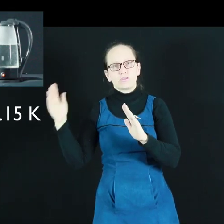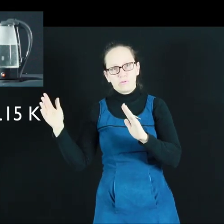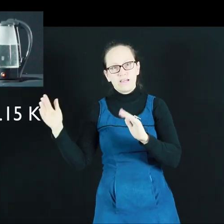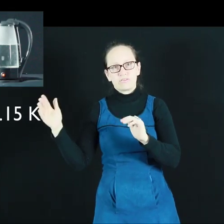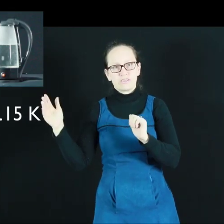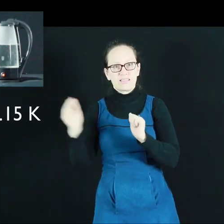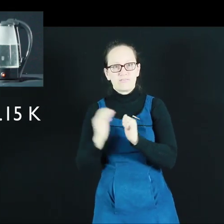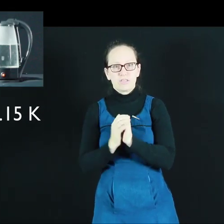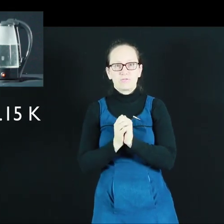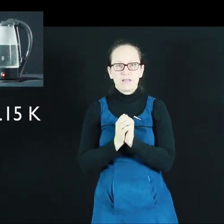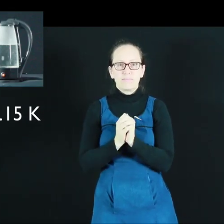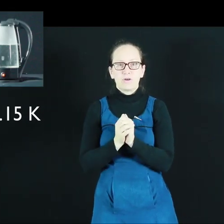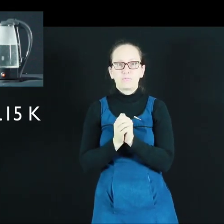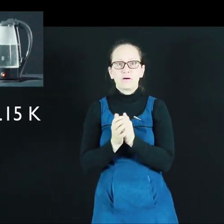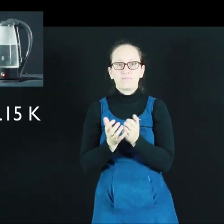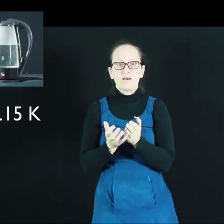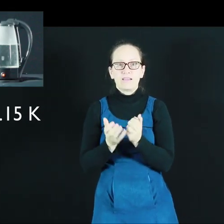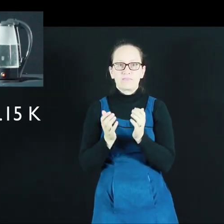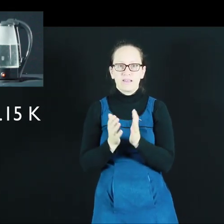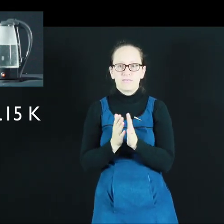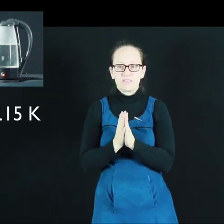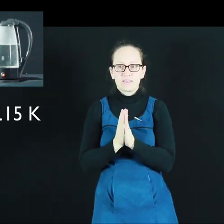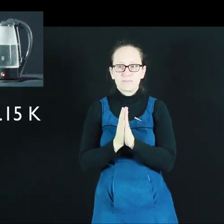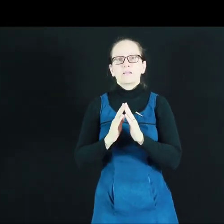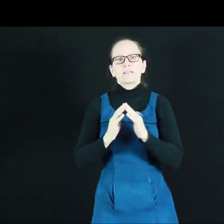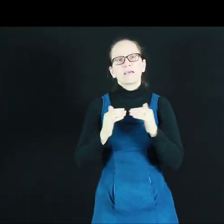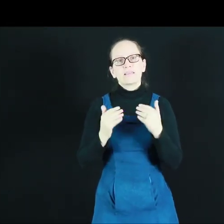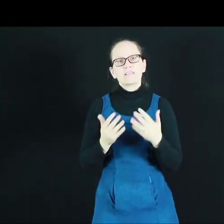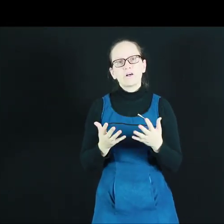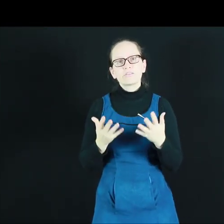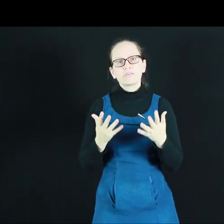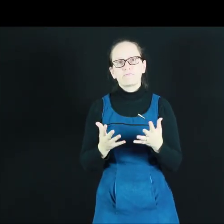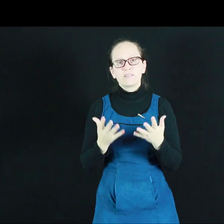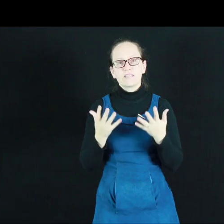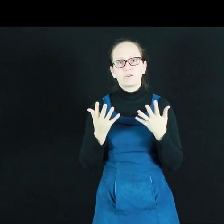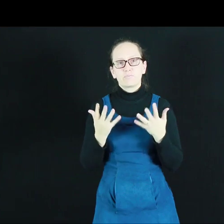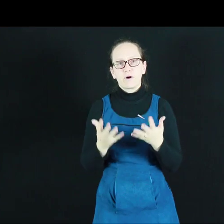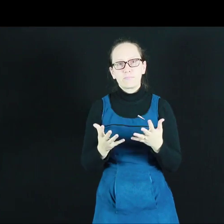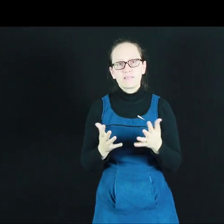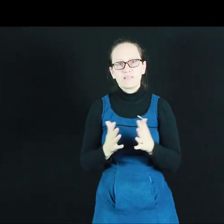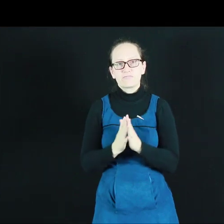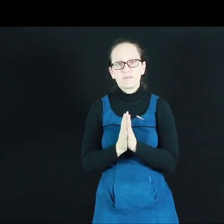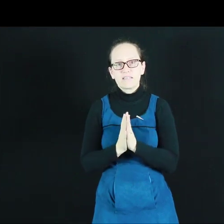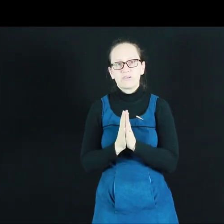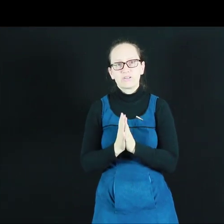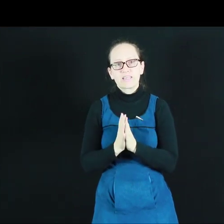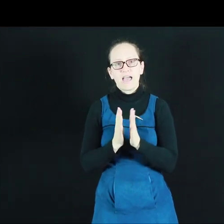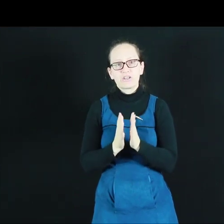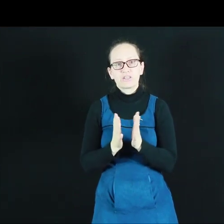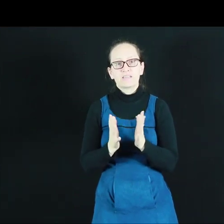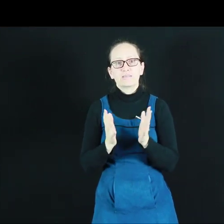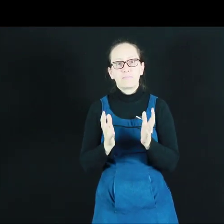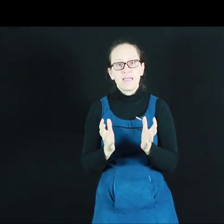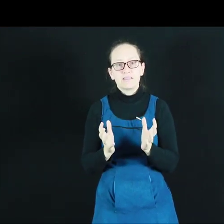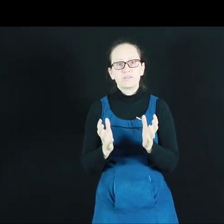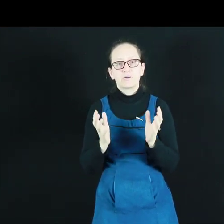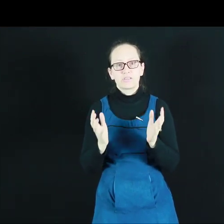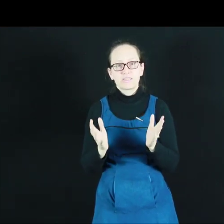373.15 Kelvins. Now there's lots of physical properties of materials that actually depend on the